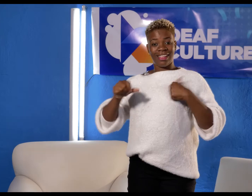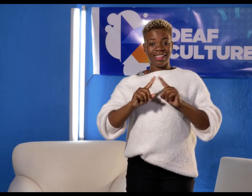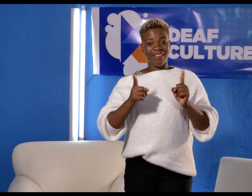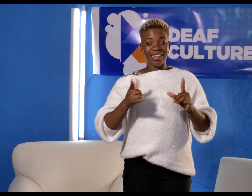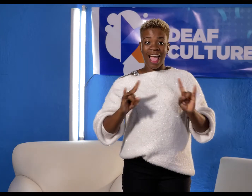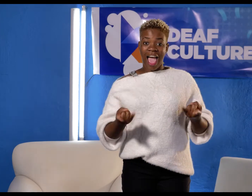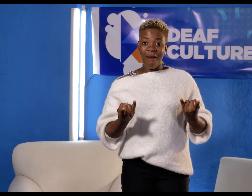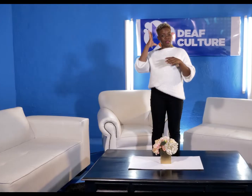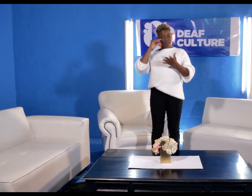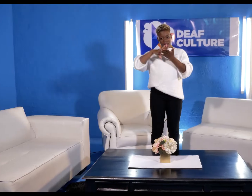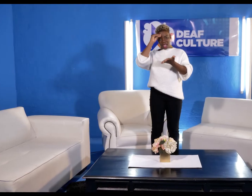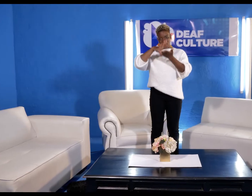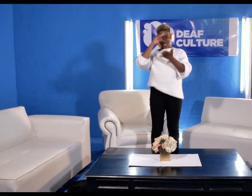will get a chance to learn sign language.